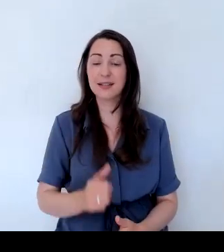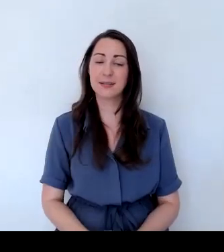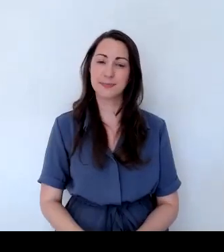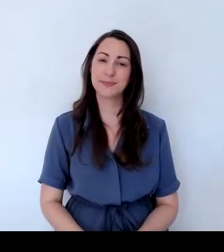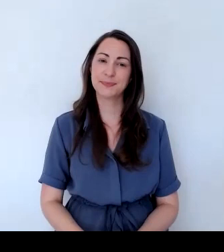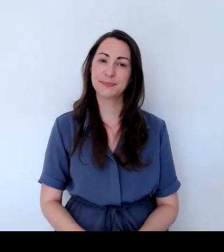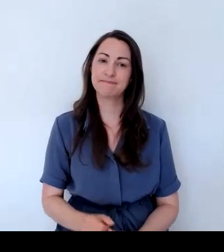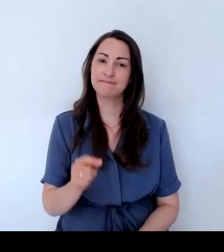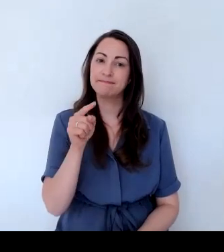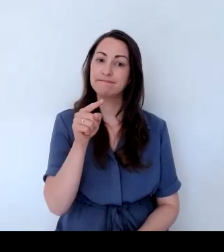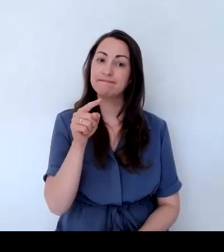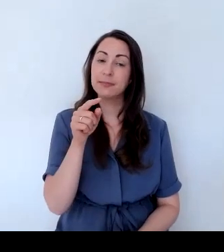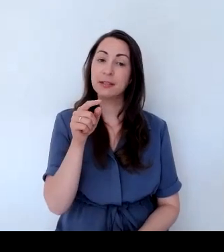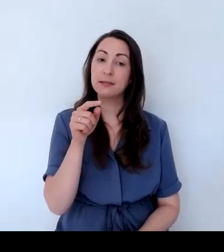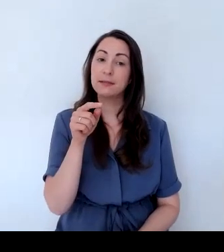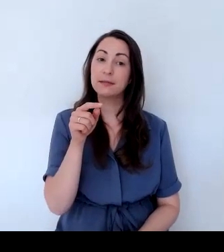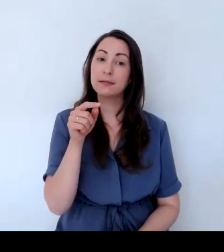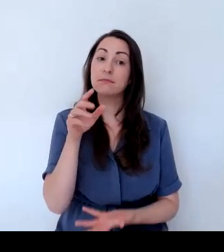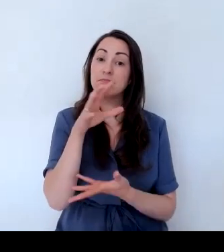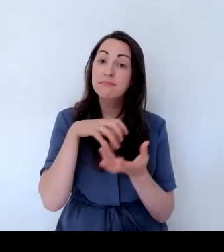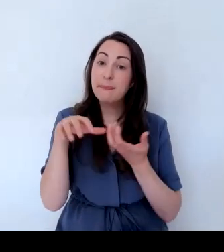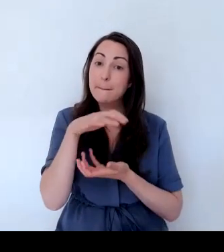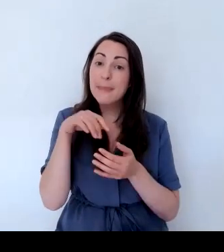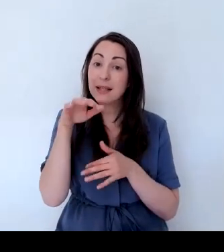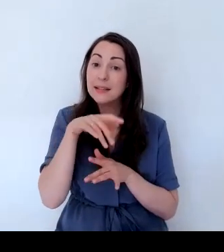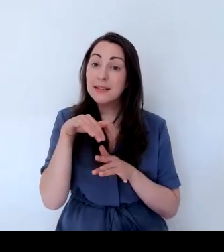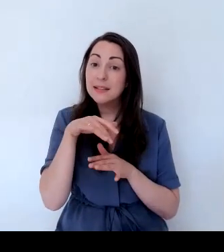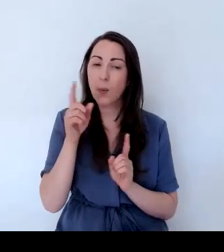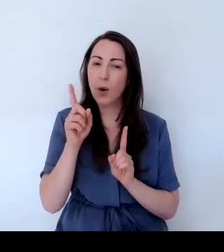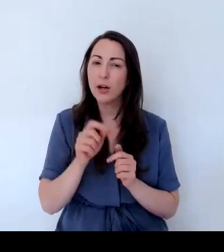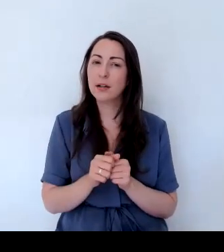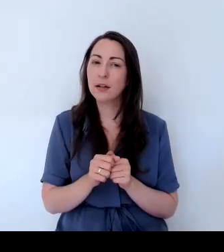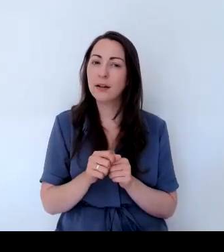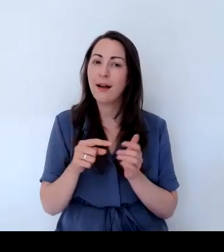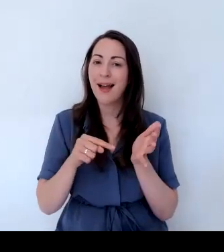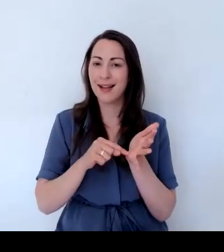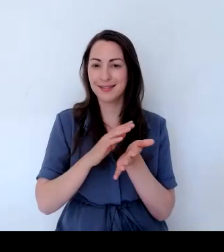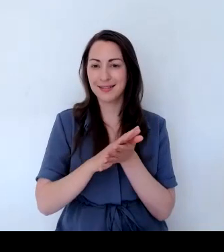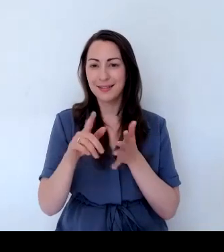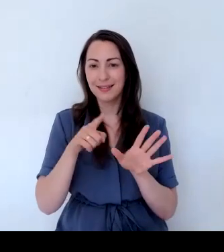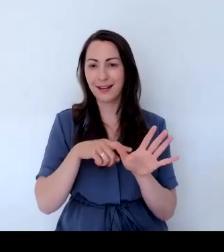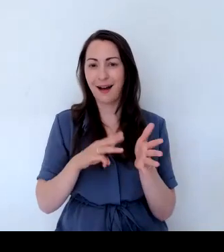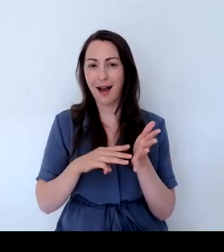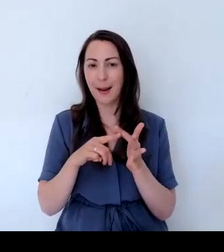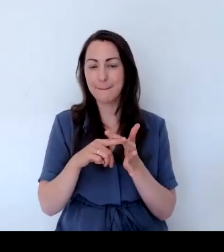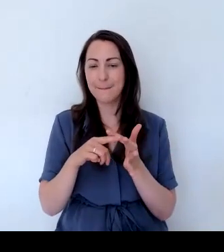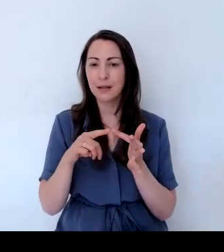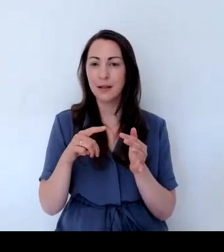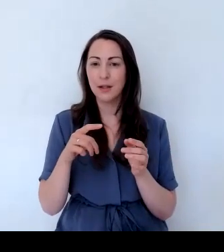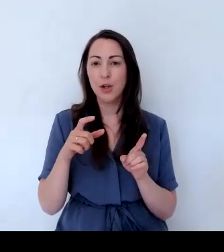the coca here, we have thyme dune valley,